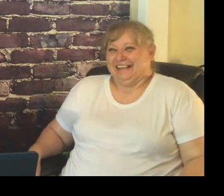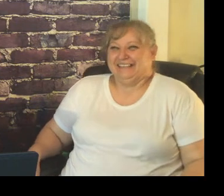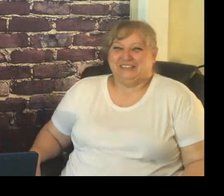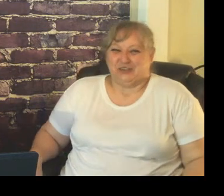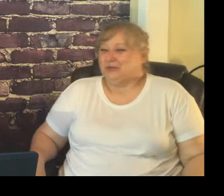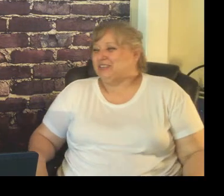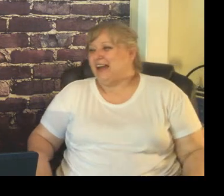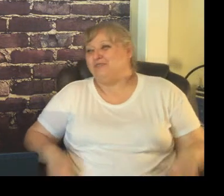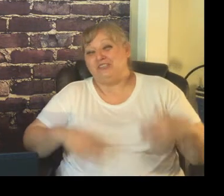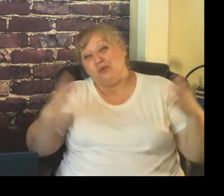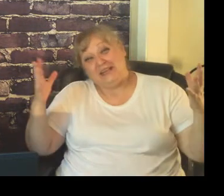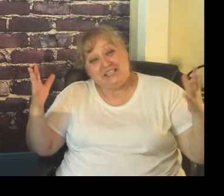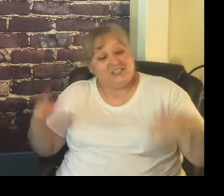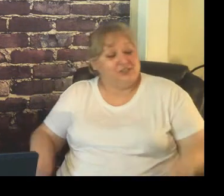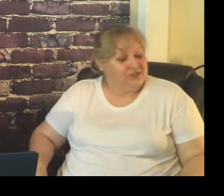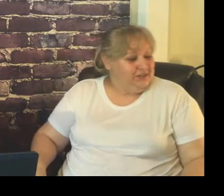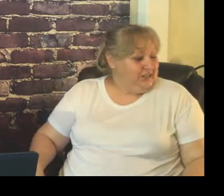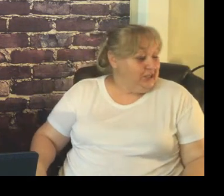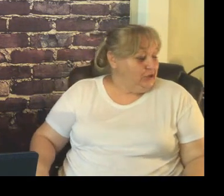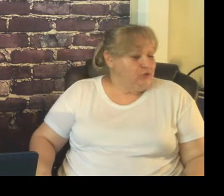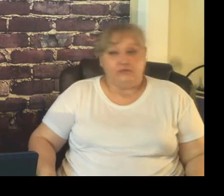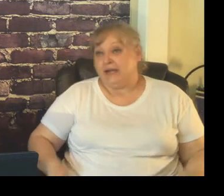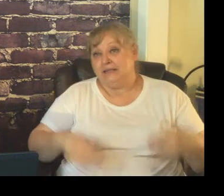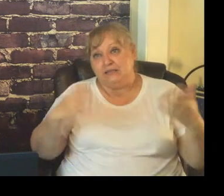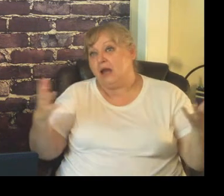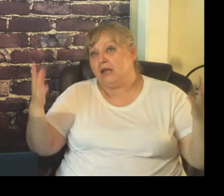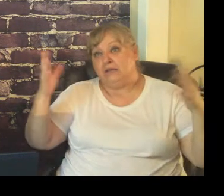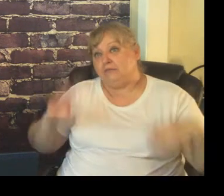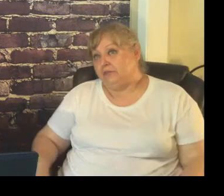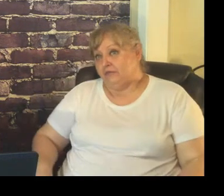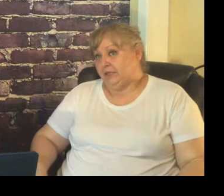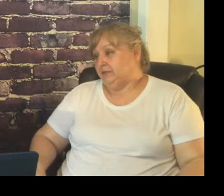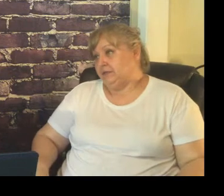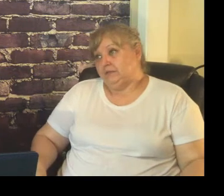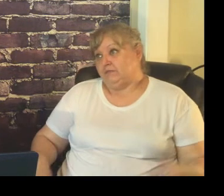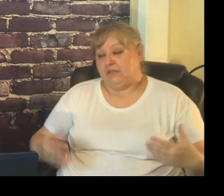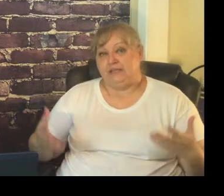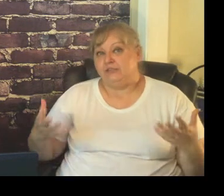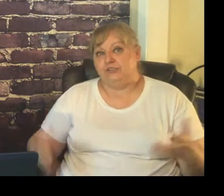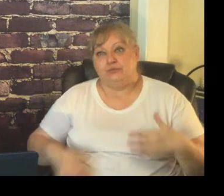so after so many years you find a lot of different things to